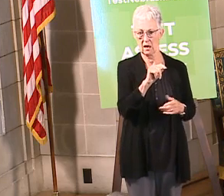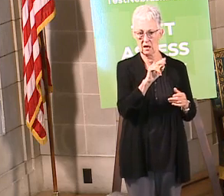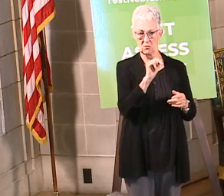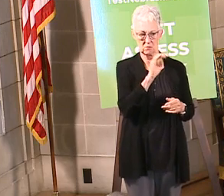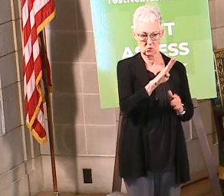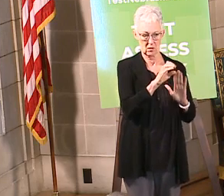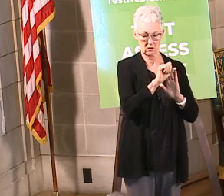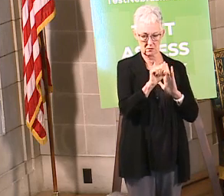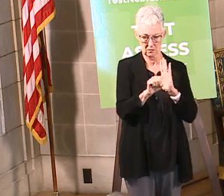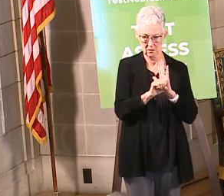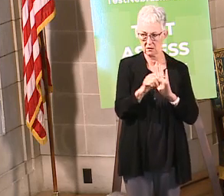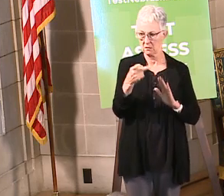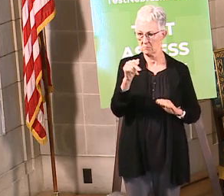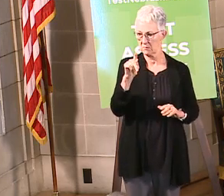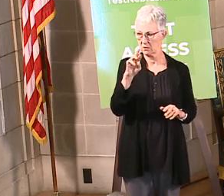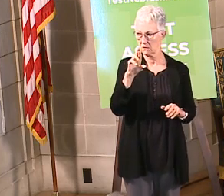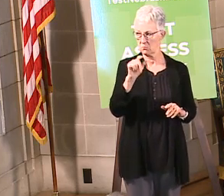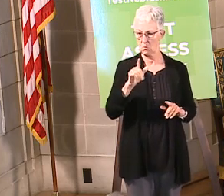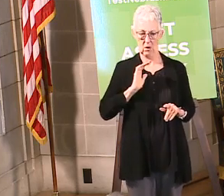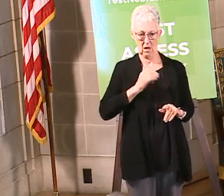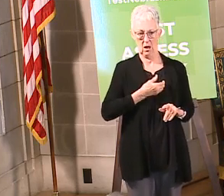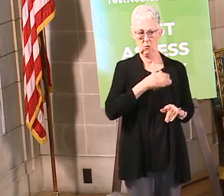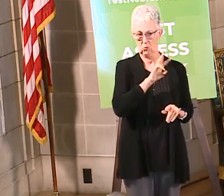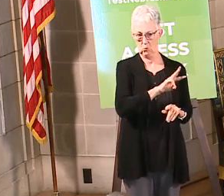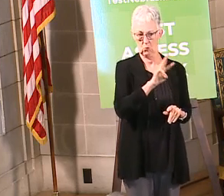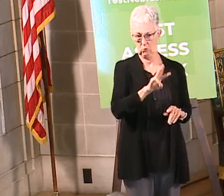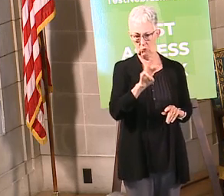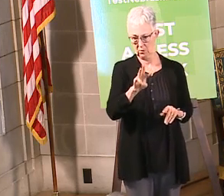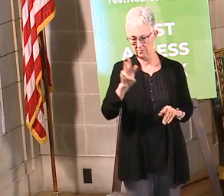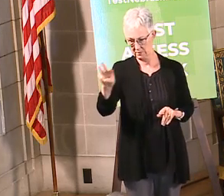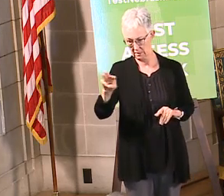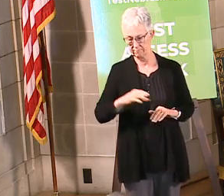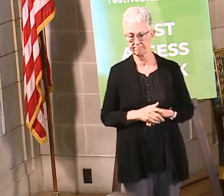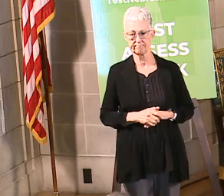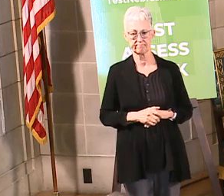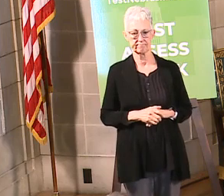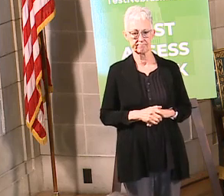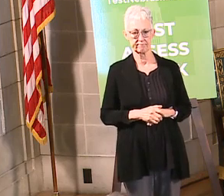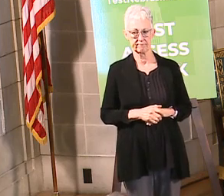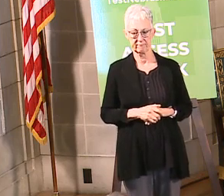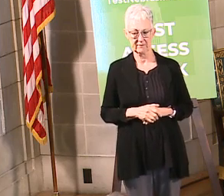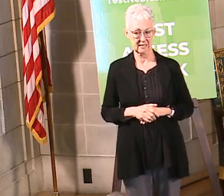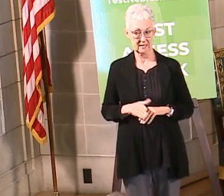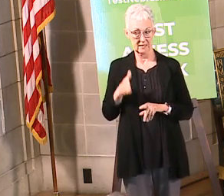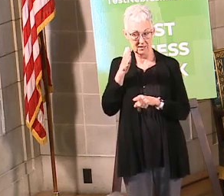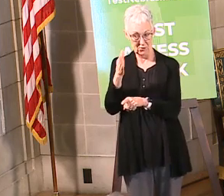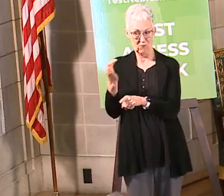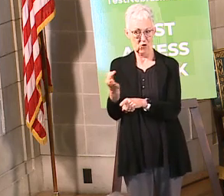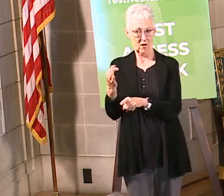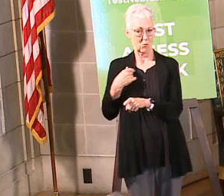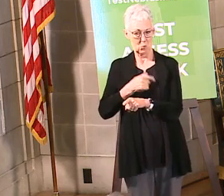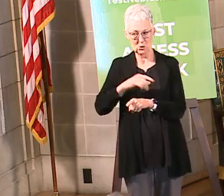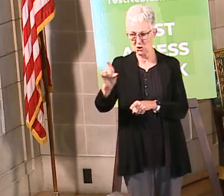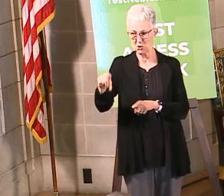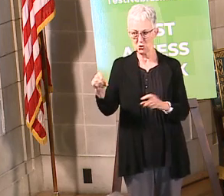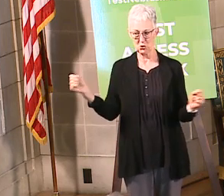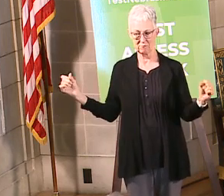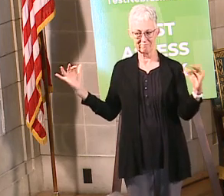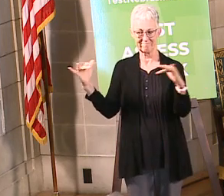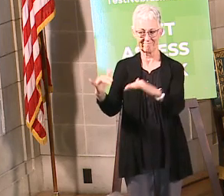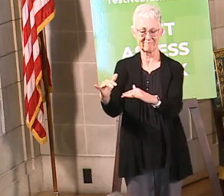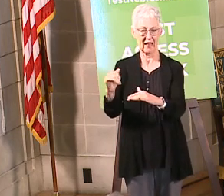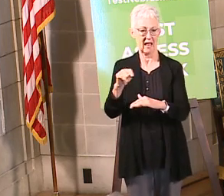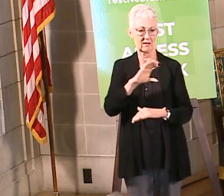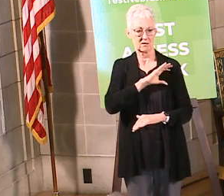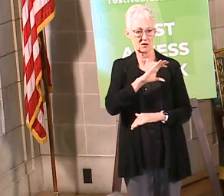website. We were also scheduled to gather Friday at the Nebraska Law Enforcement Memorial in Grand Island